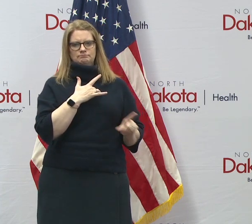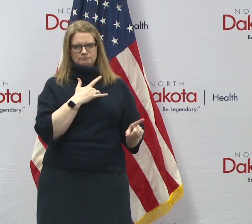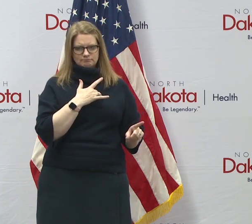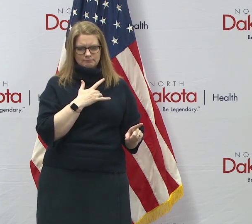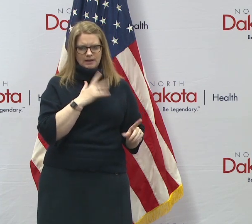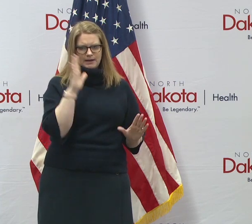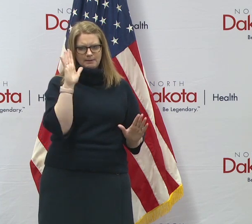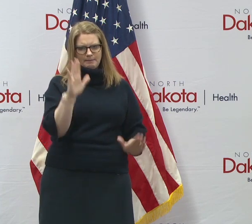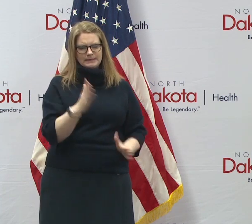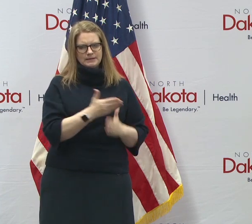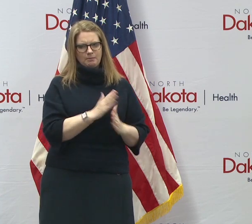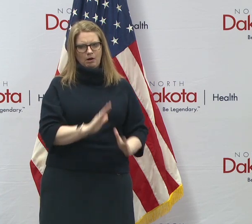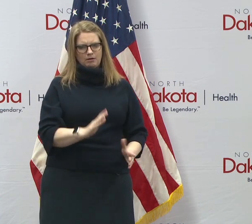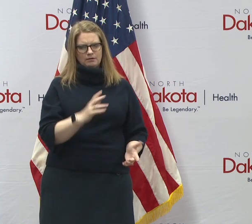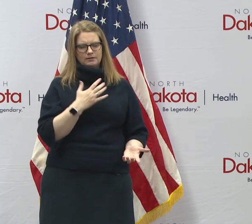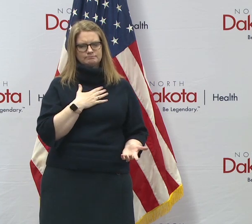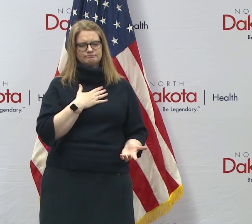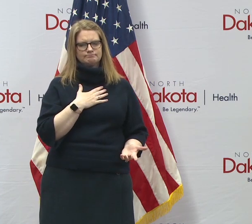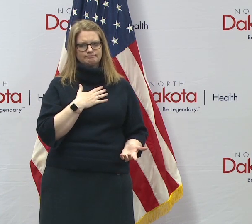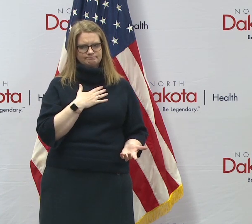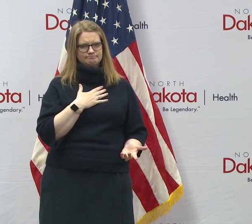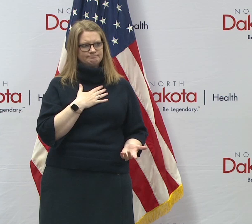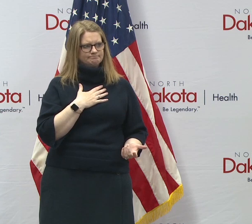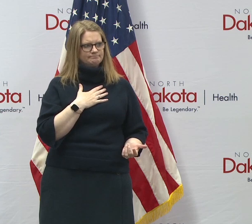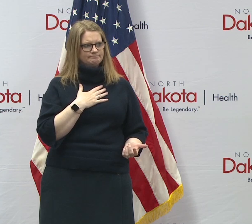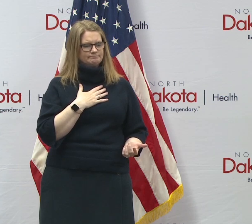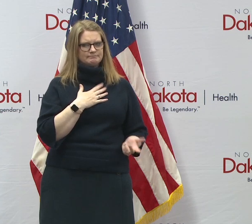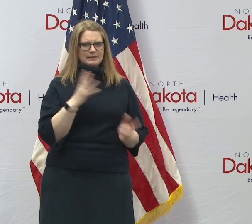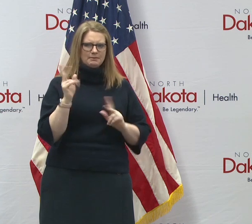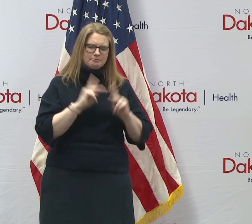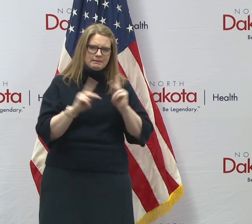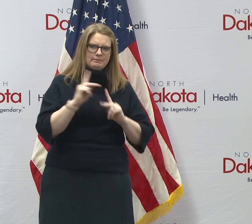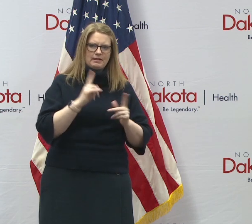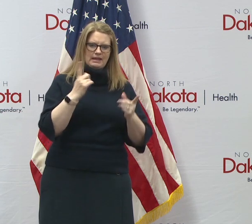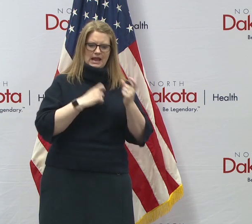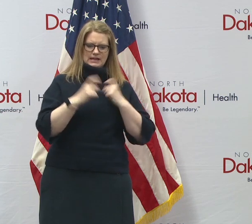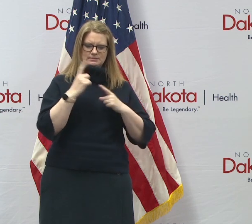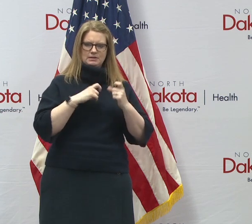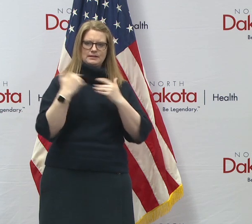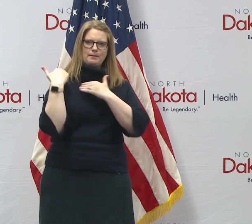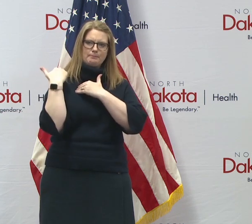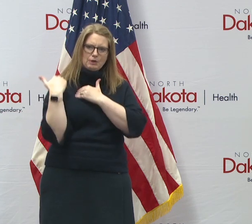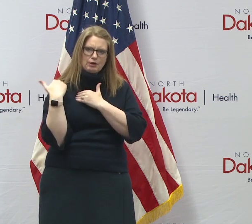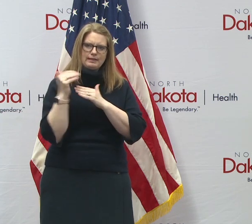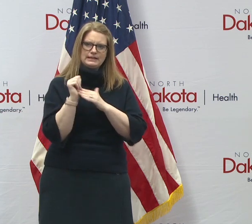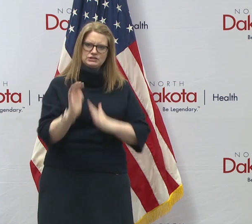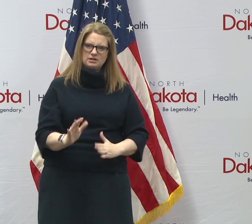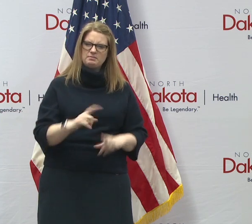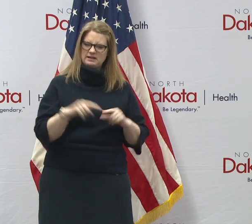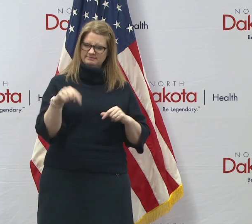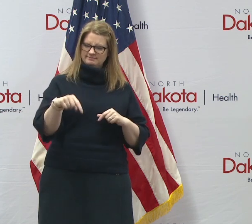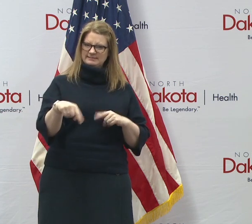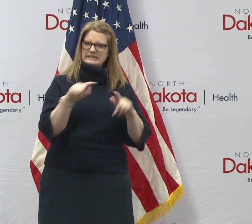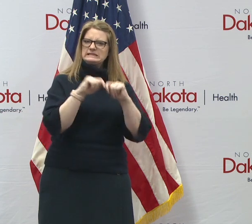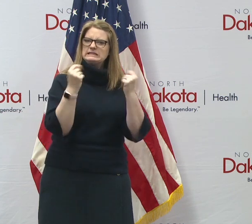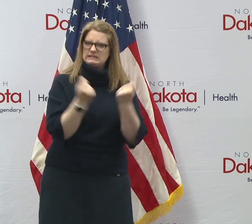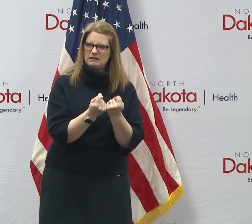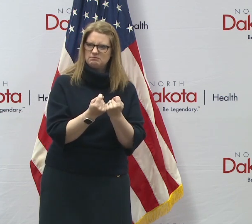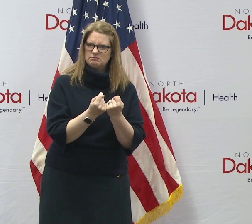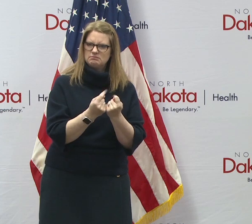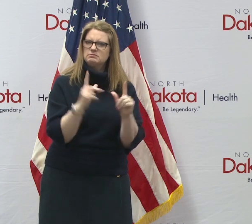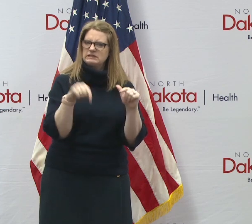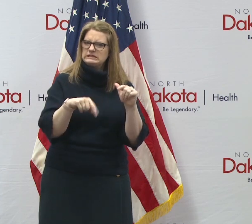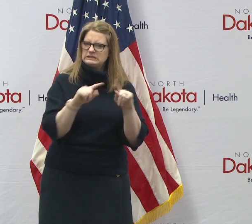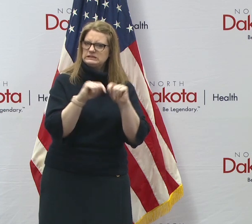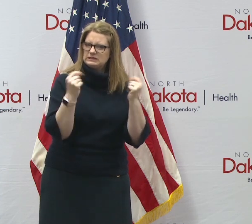partner. And, uh, people ask me about, you know, the burden of leadership, but this is a team sport. We all go through the challenges in